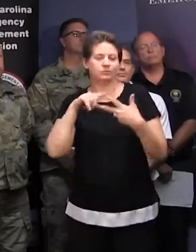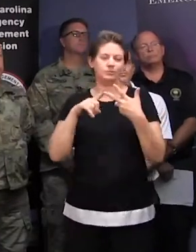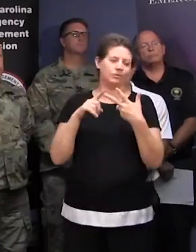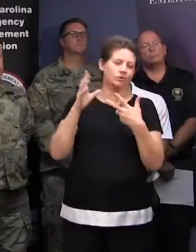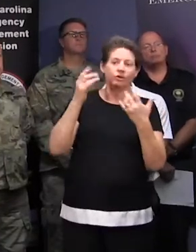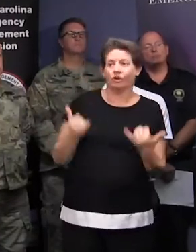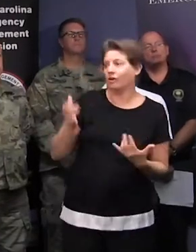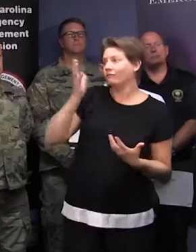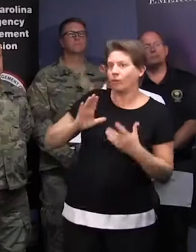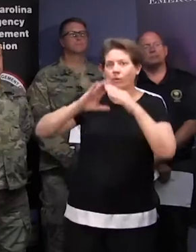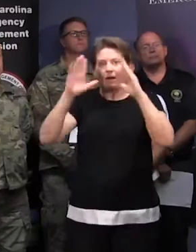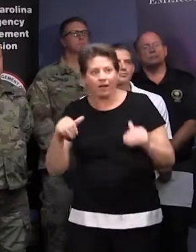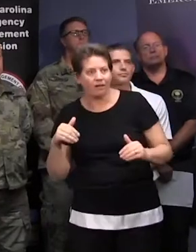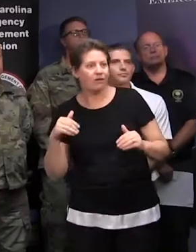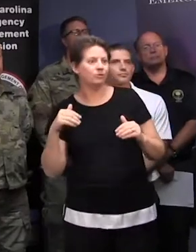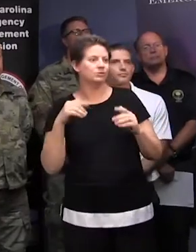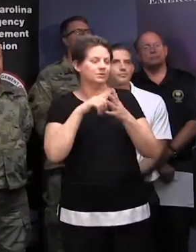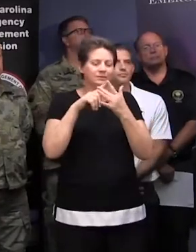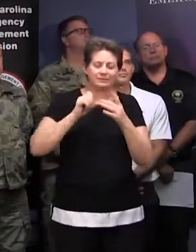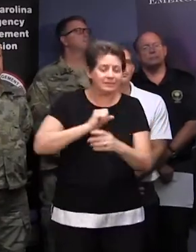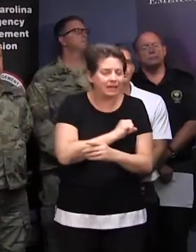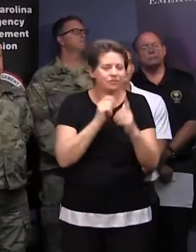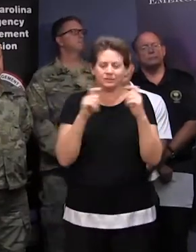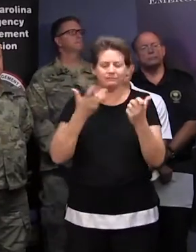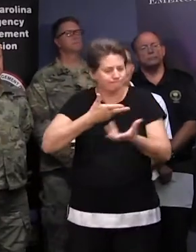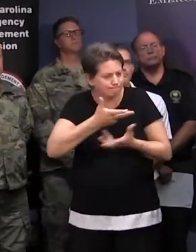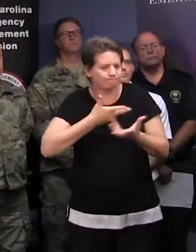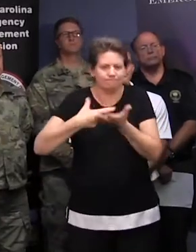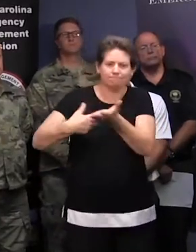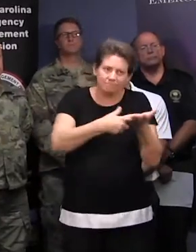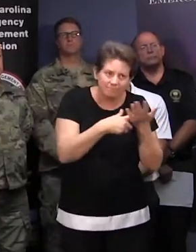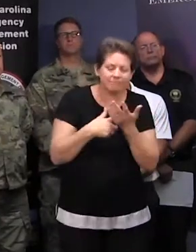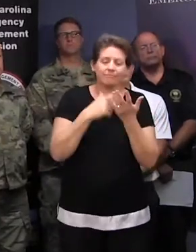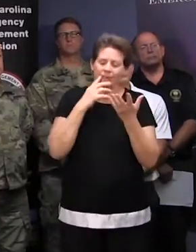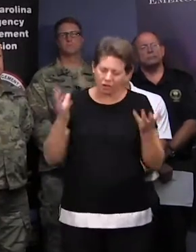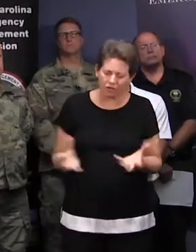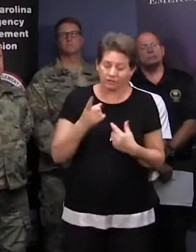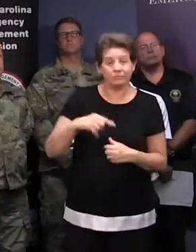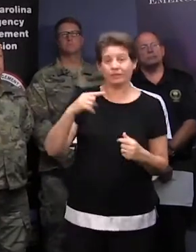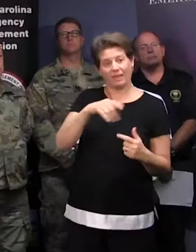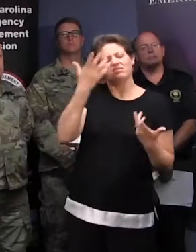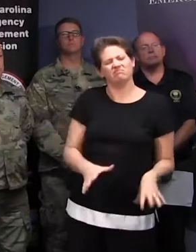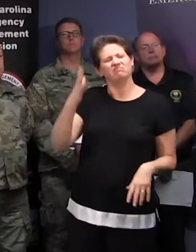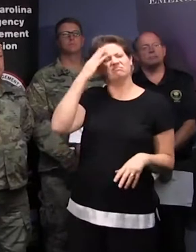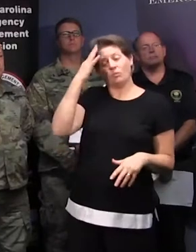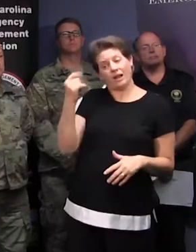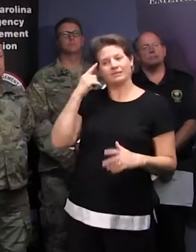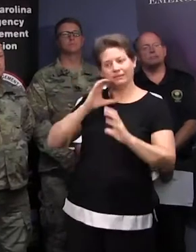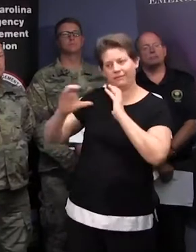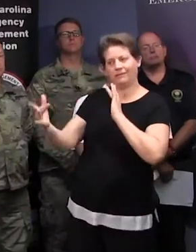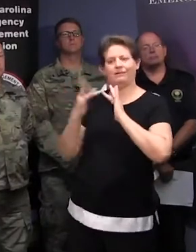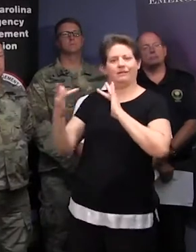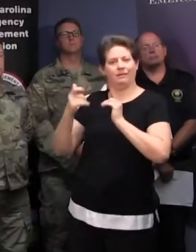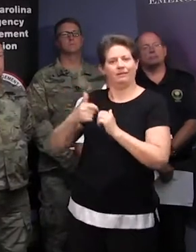current and former house members, the senator, and I've assured them, and they already knew because they've been in constant communication as